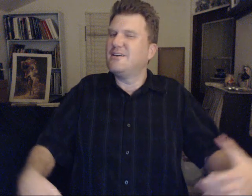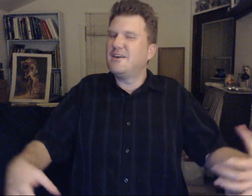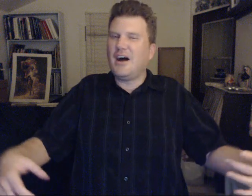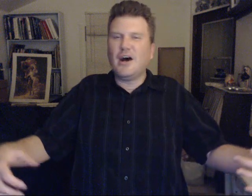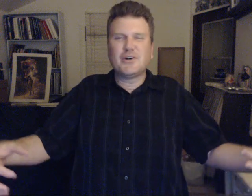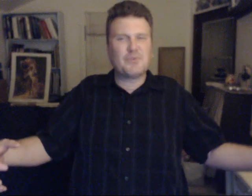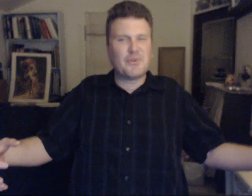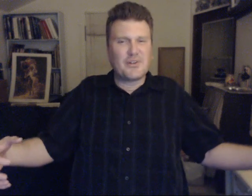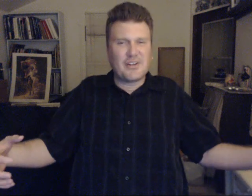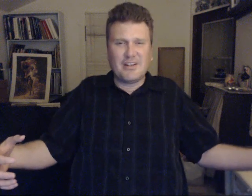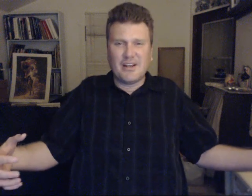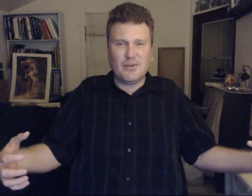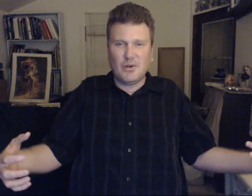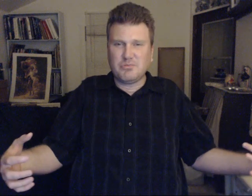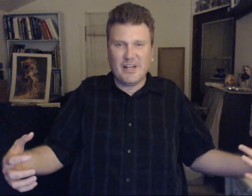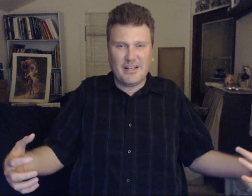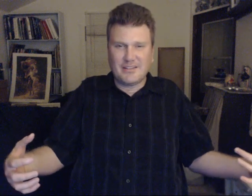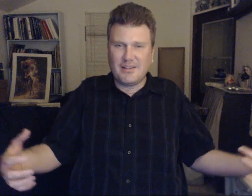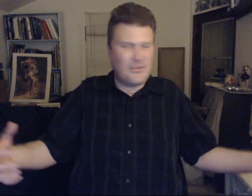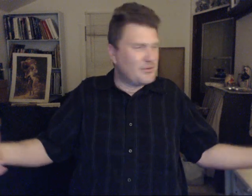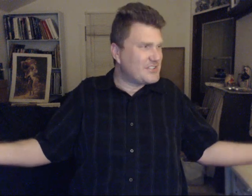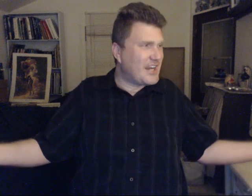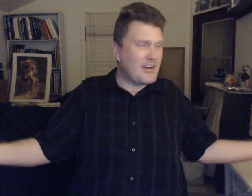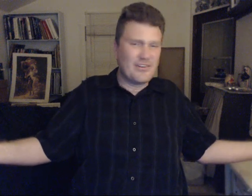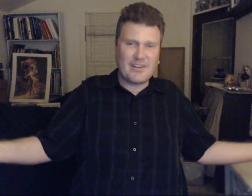How else are we going to connect. To your planet. Through channelings.